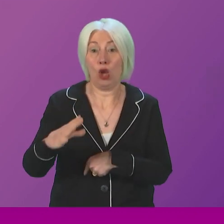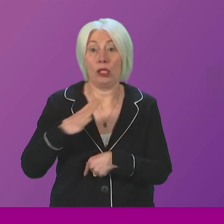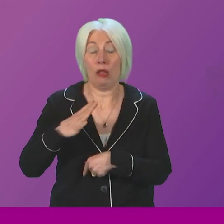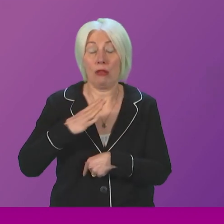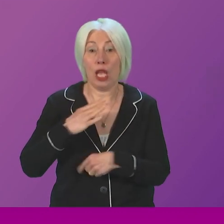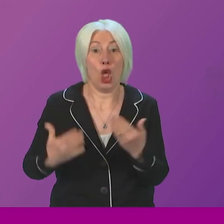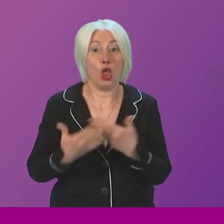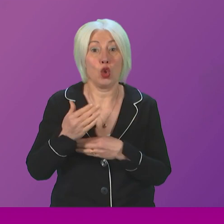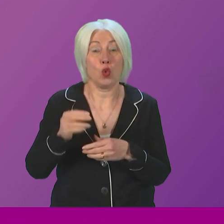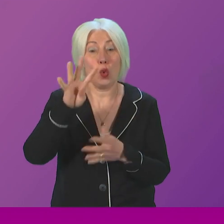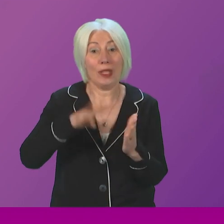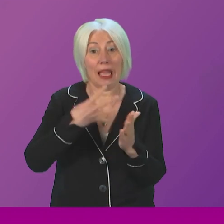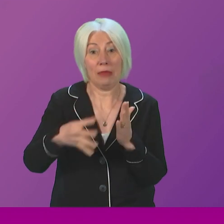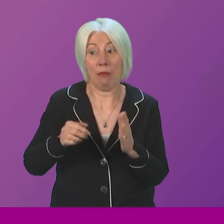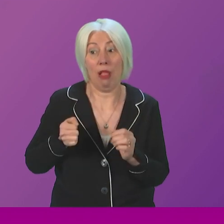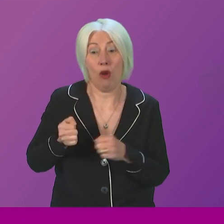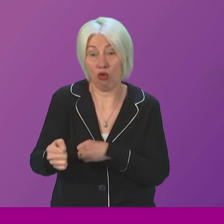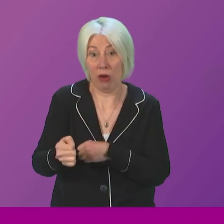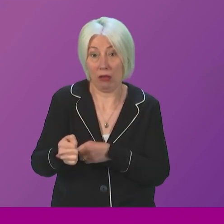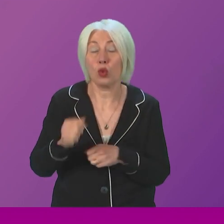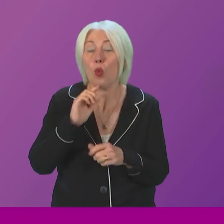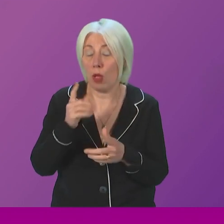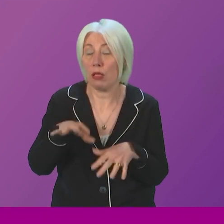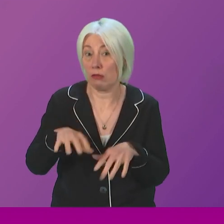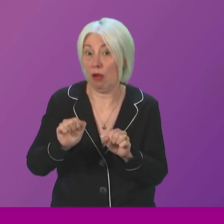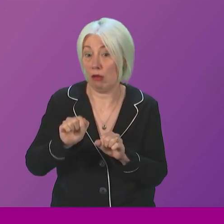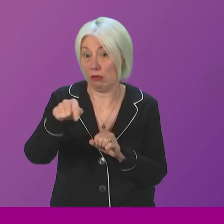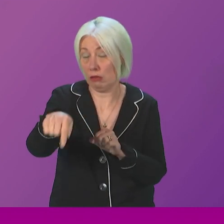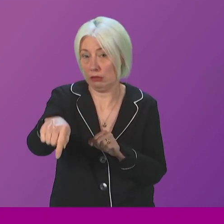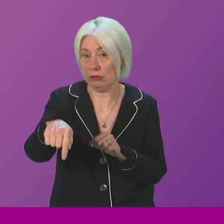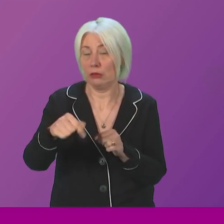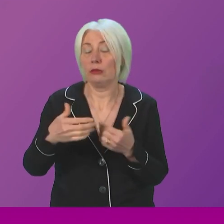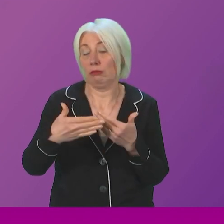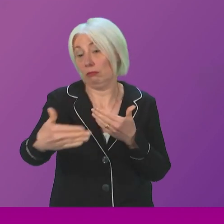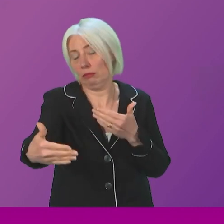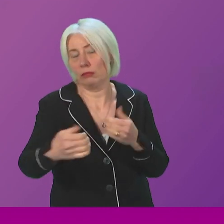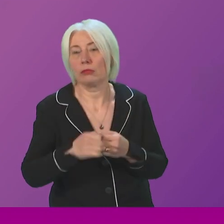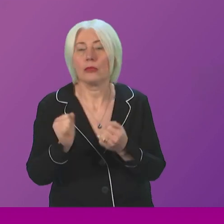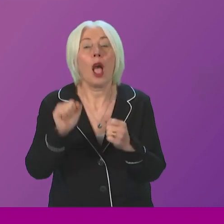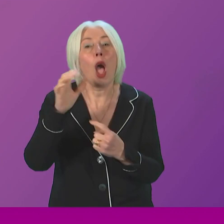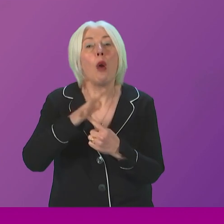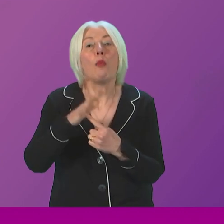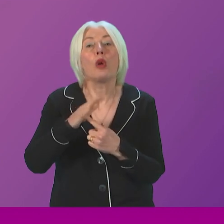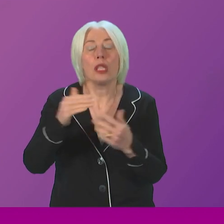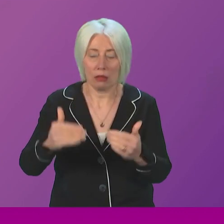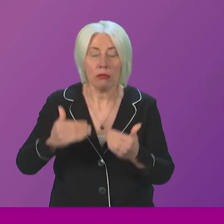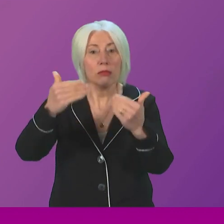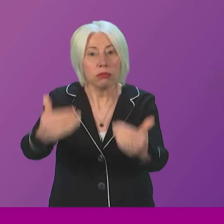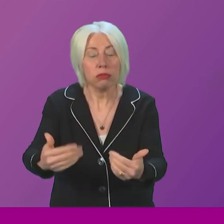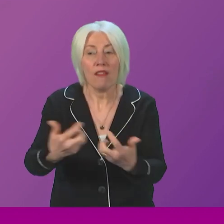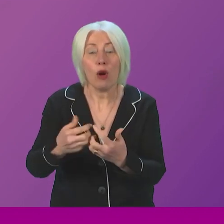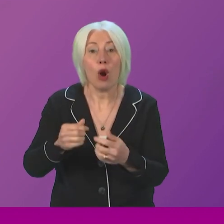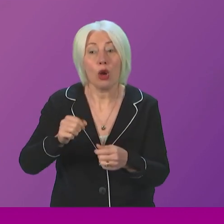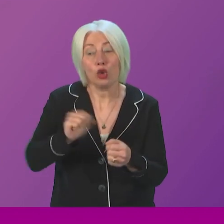came into effect. It will come into effect for this year. This is another important step towards Scotland's